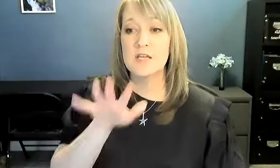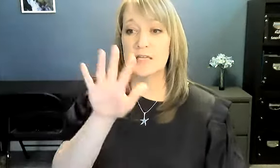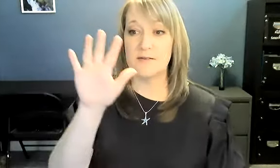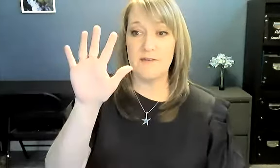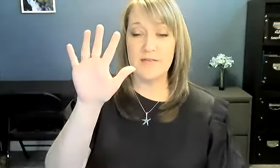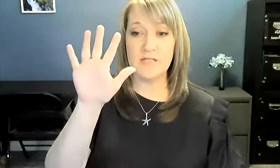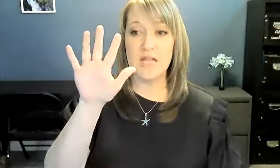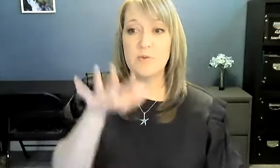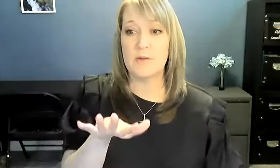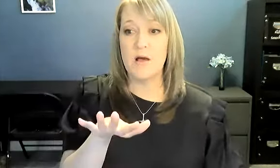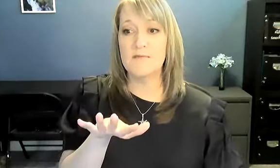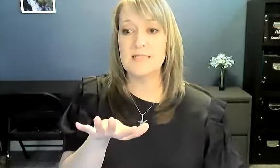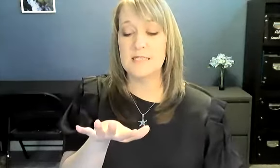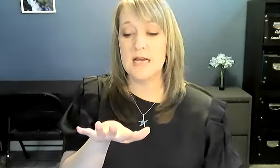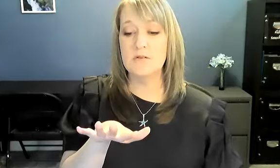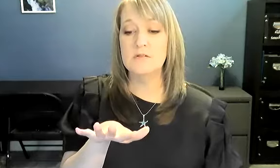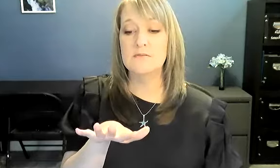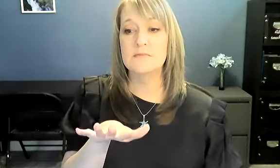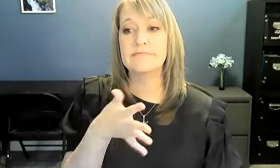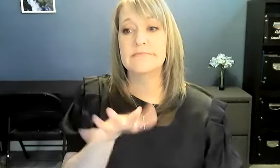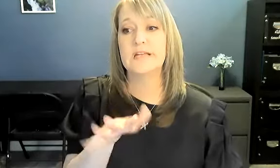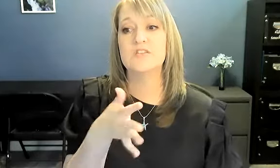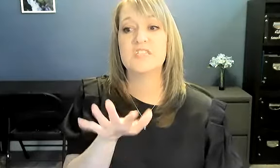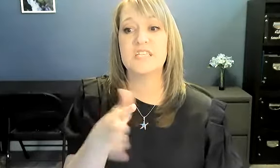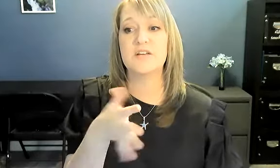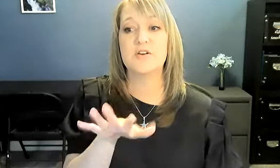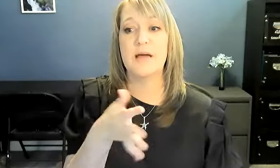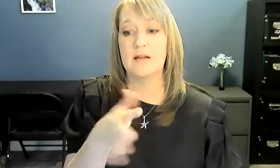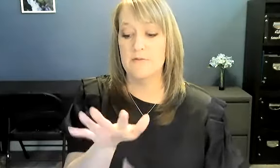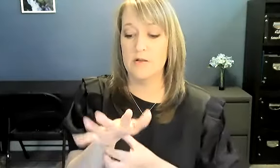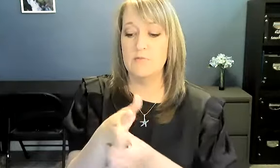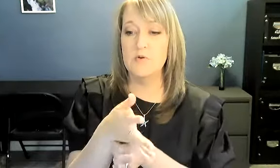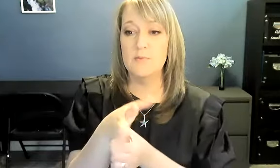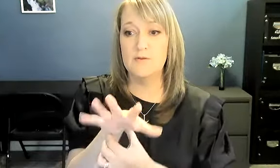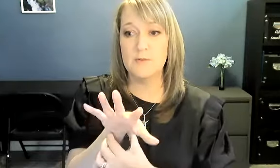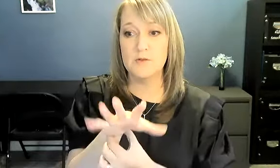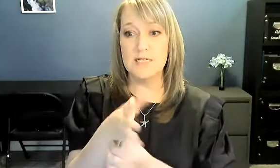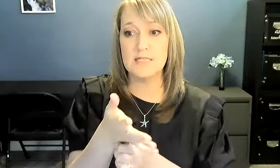It's a five hand shape with your palm facing down and you just teeter it back and forth movement from the wrist.